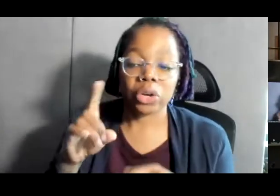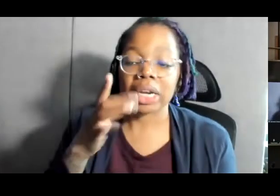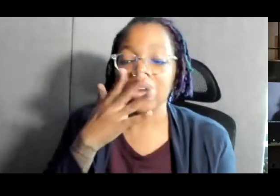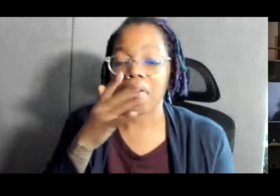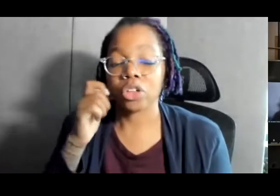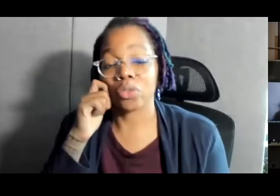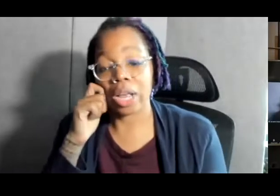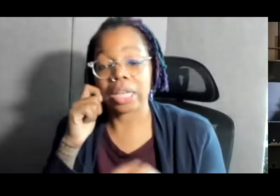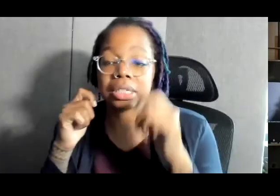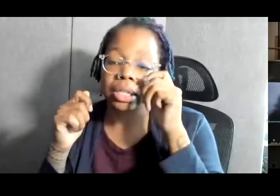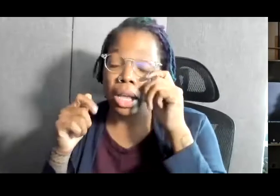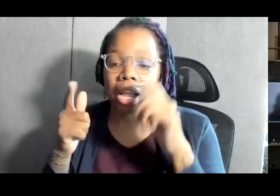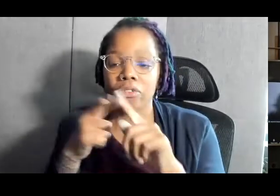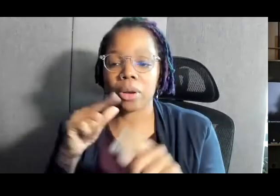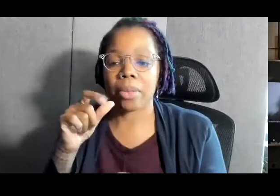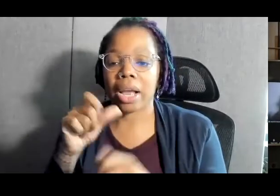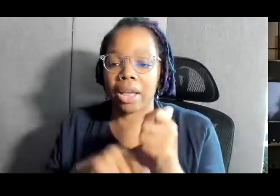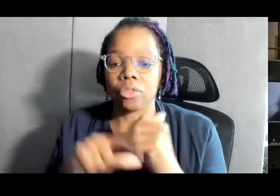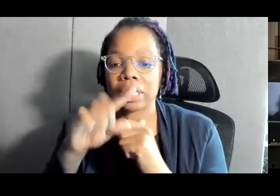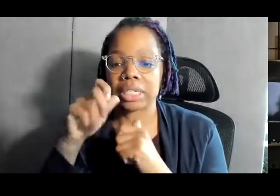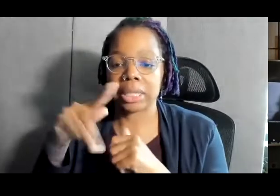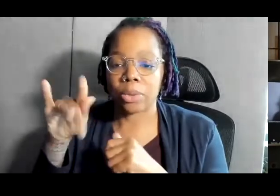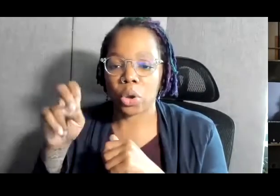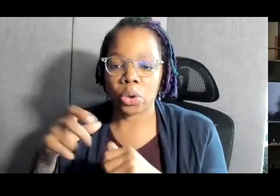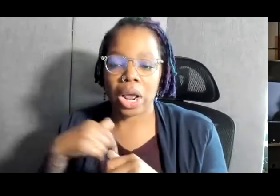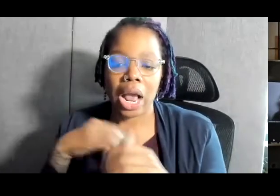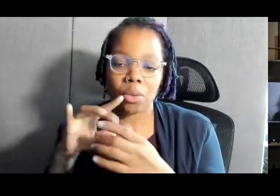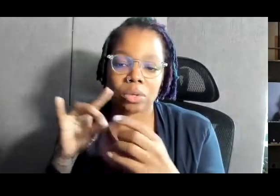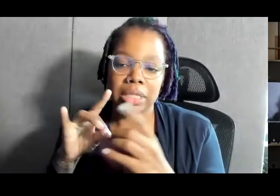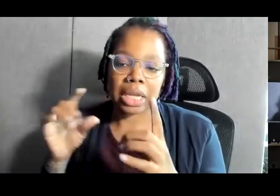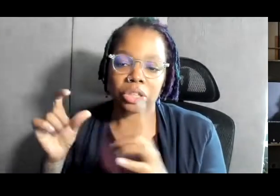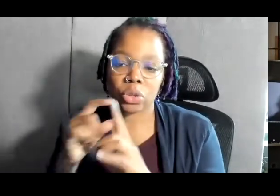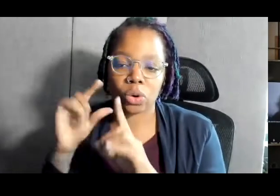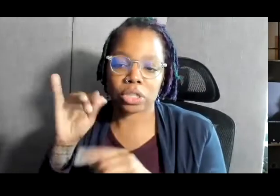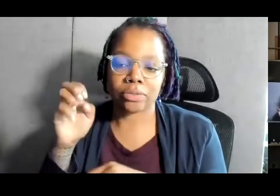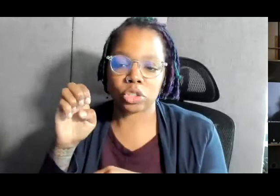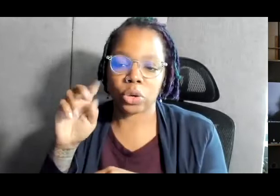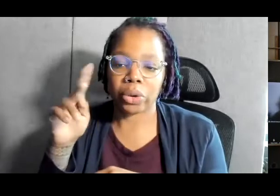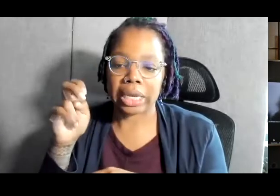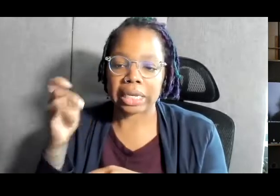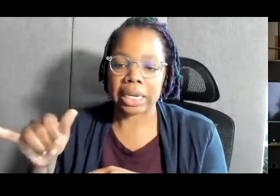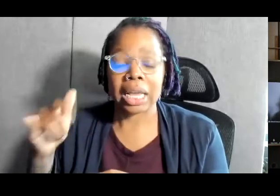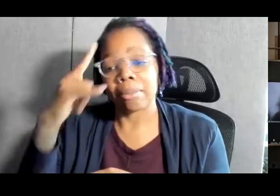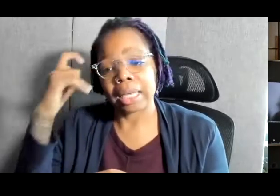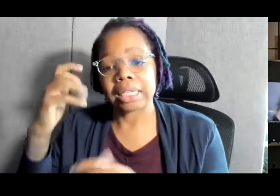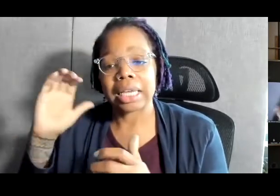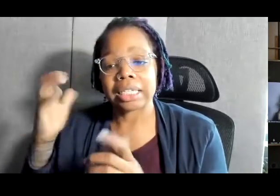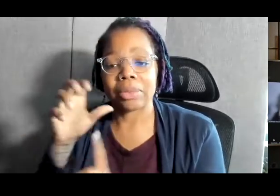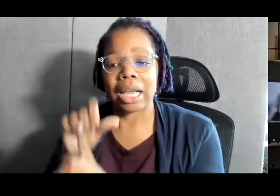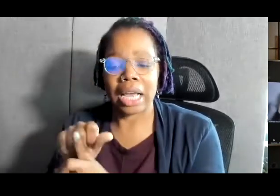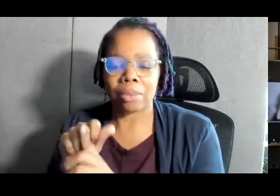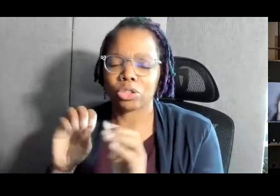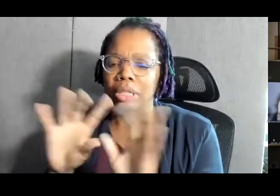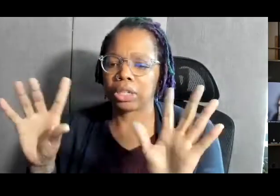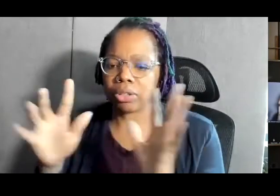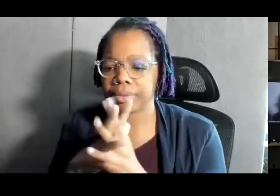race, and from every zip code. I'm going to cite the words of Joe Kennedy because I feel like they captured this so eloquently.